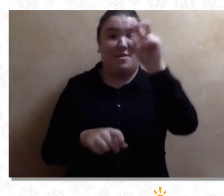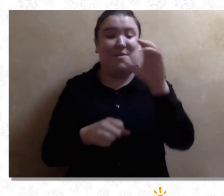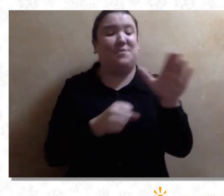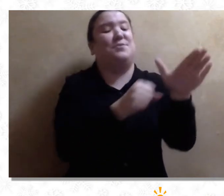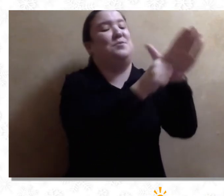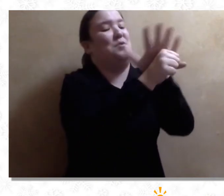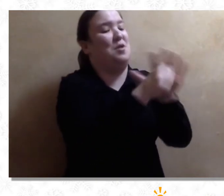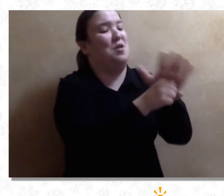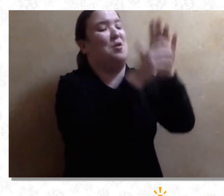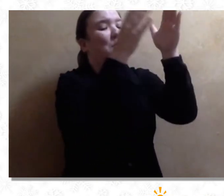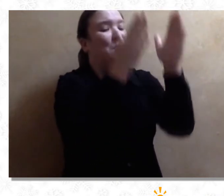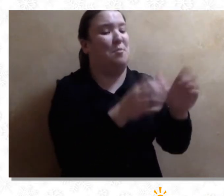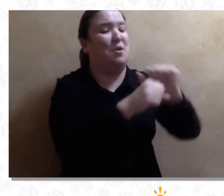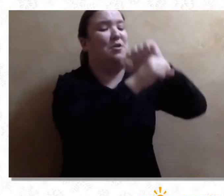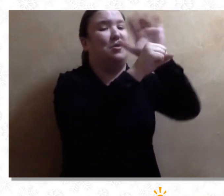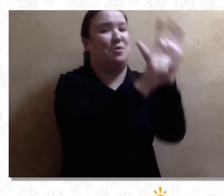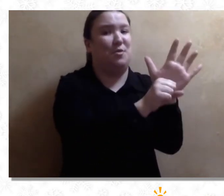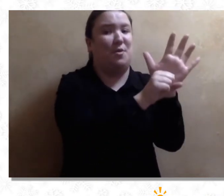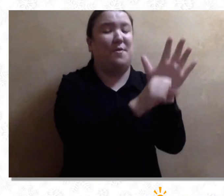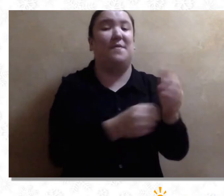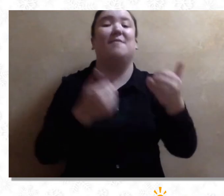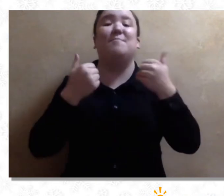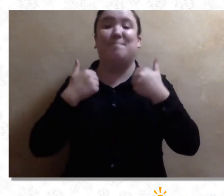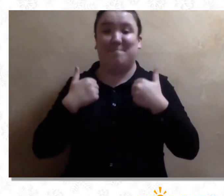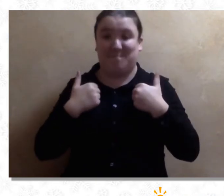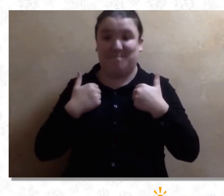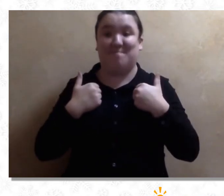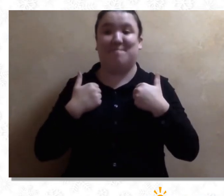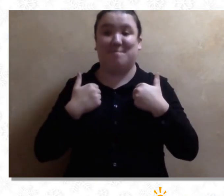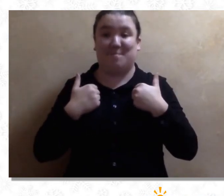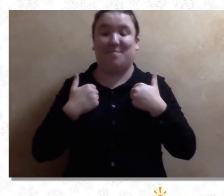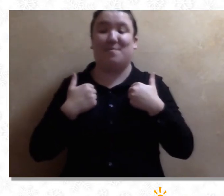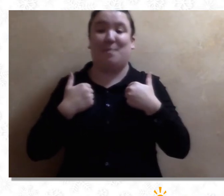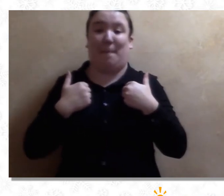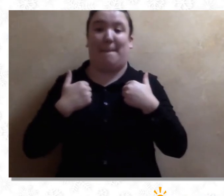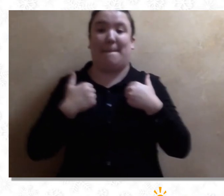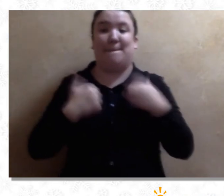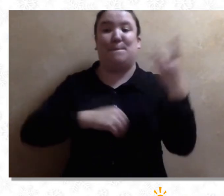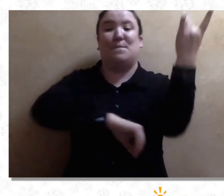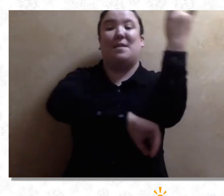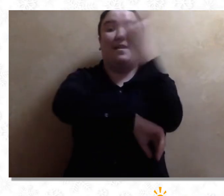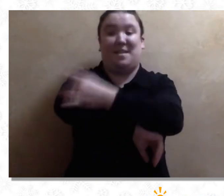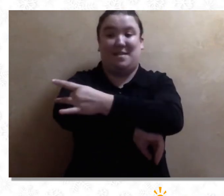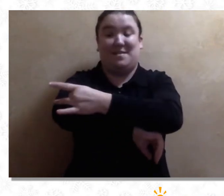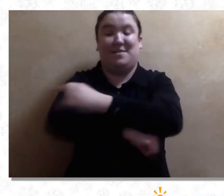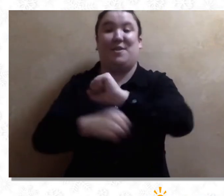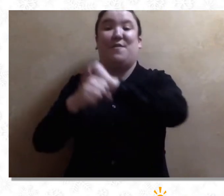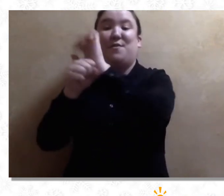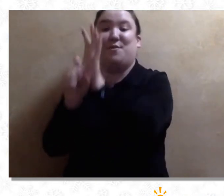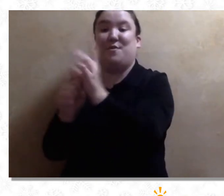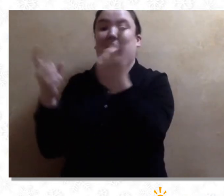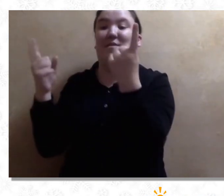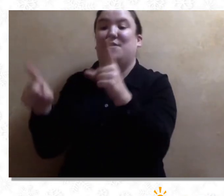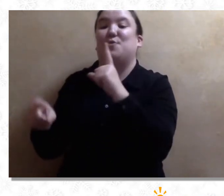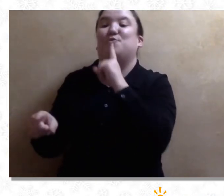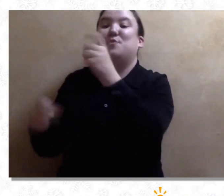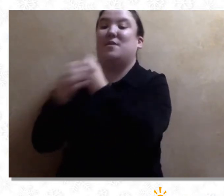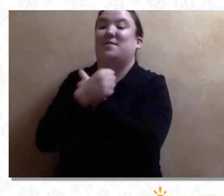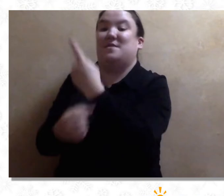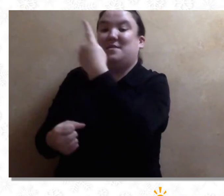all from travel, there's a case in the county on TV. On the ninth day of COVID, my